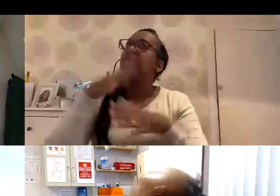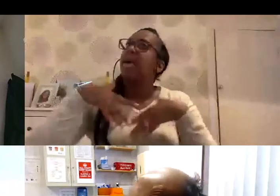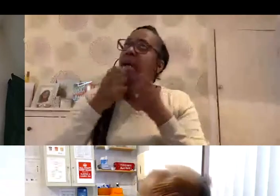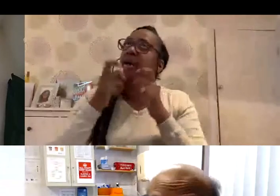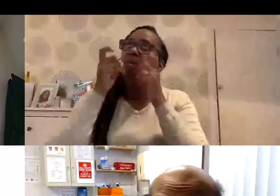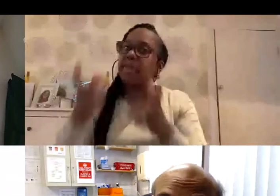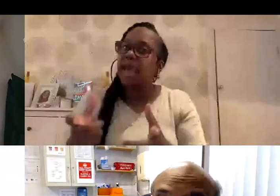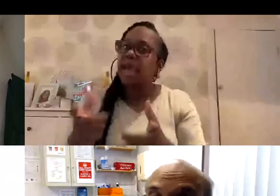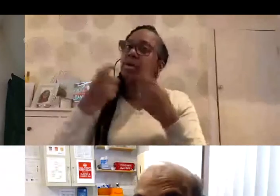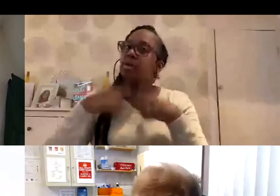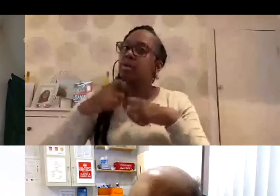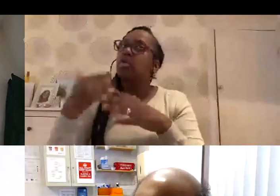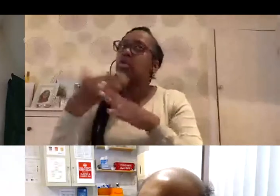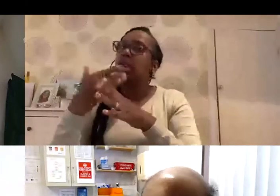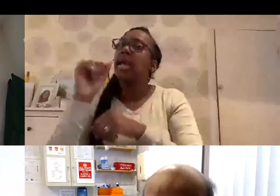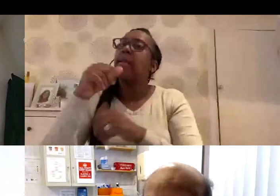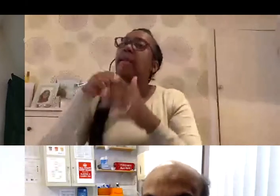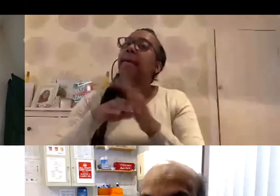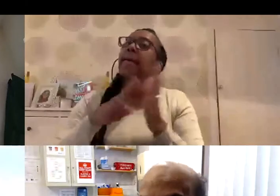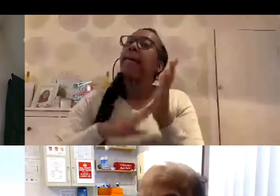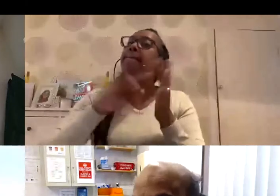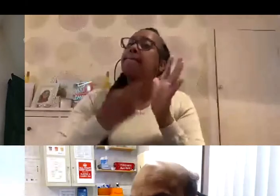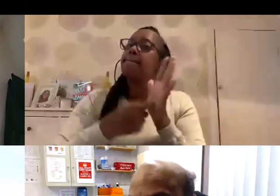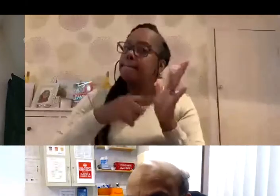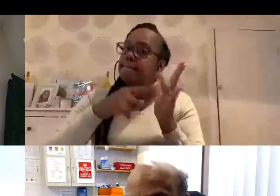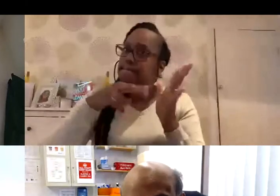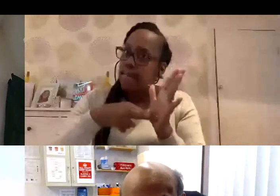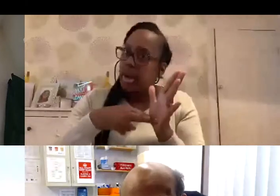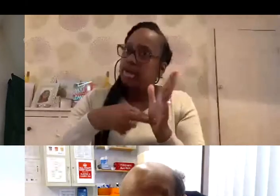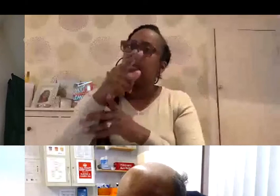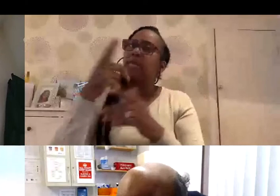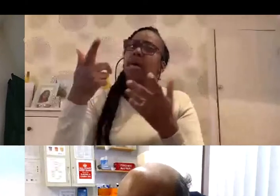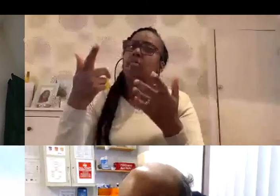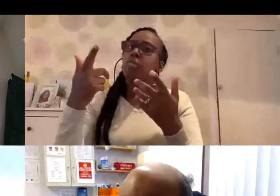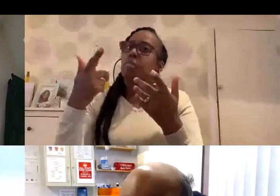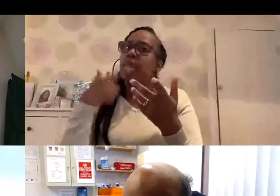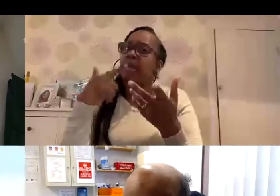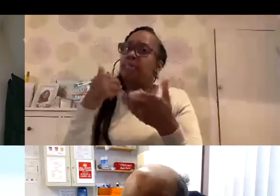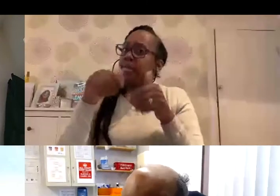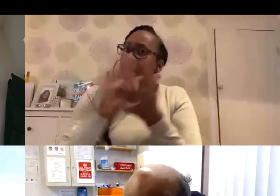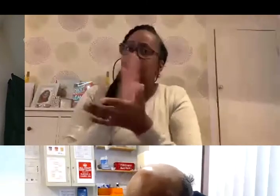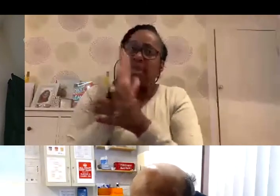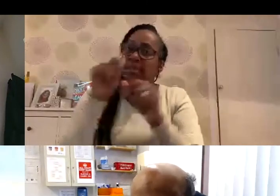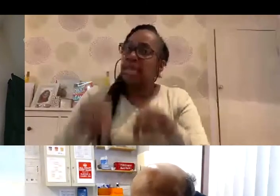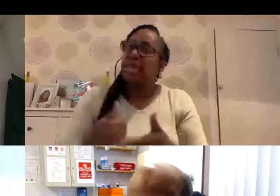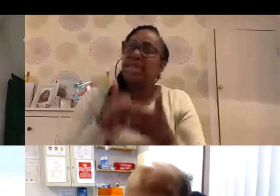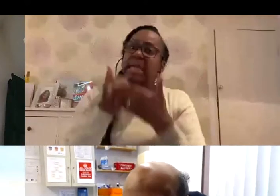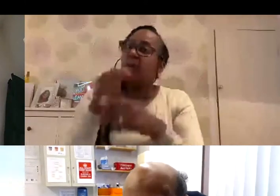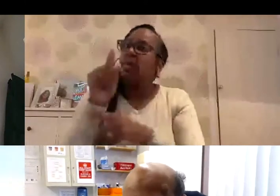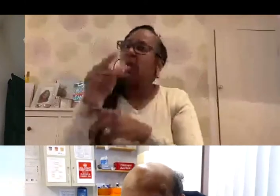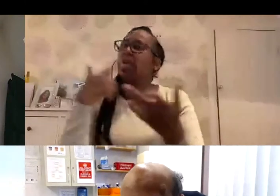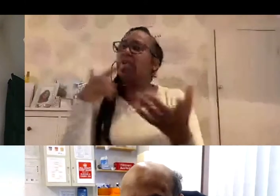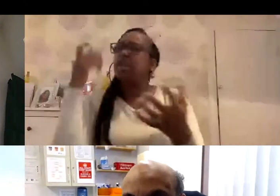social care staff in Merton, and it's quite a pleasure to be here to help allay some of your anxieties and bust any myths that you